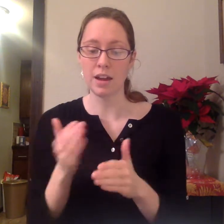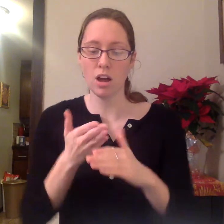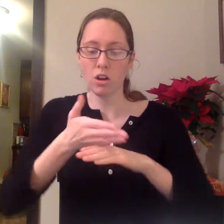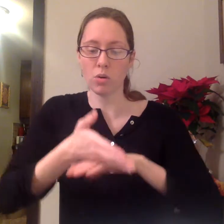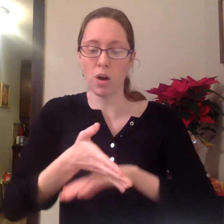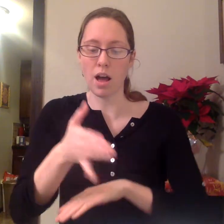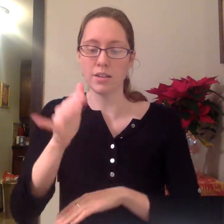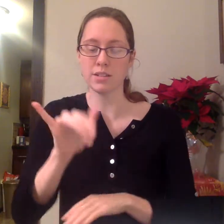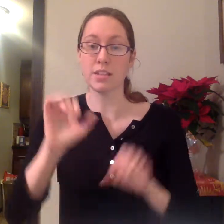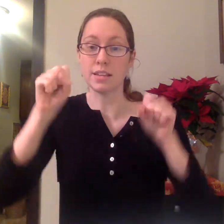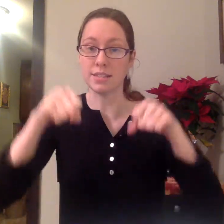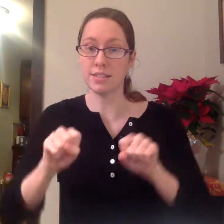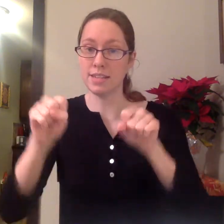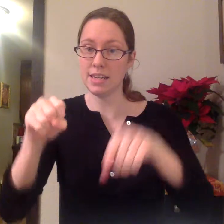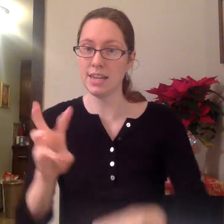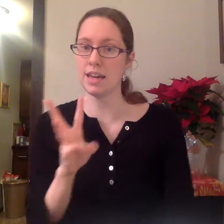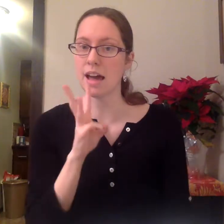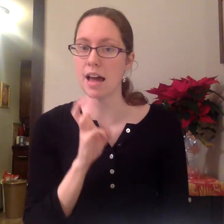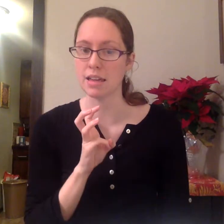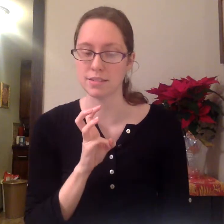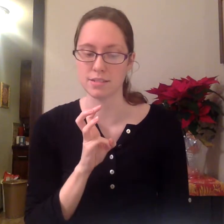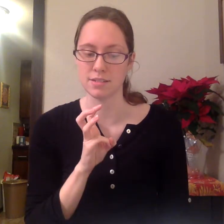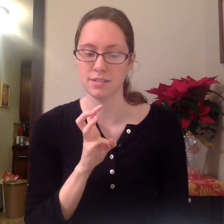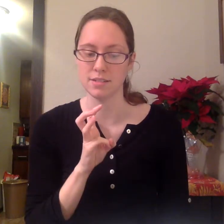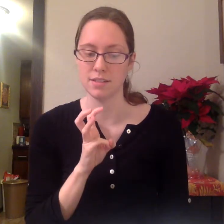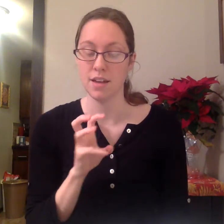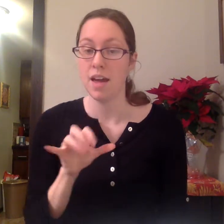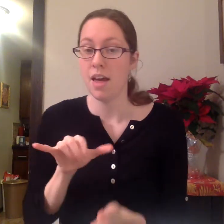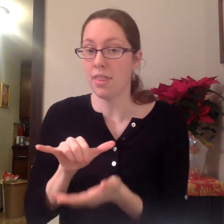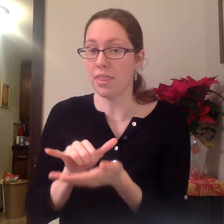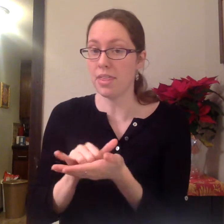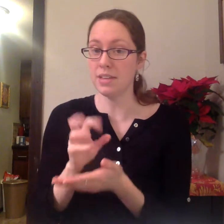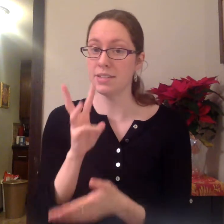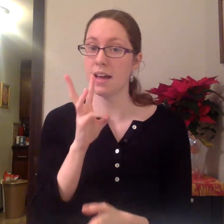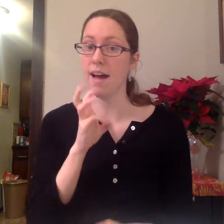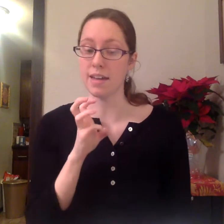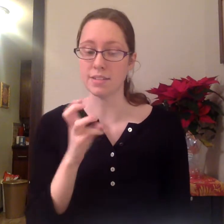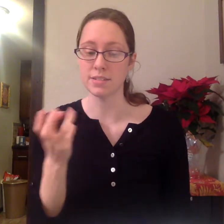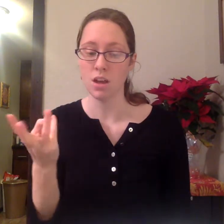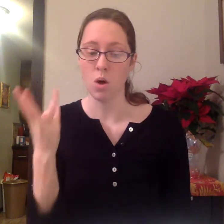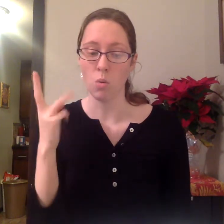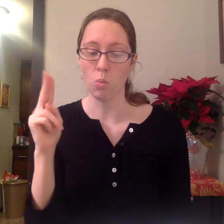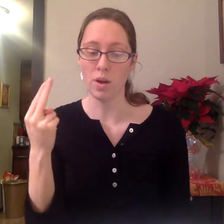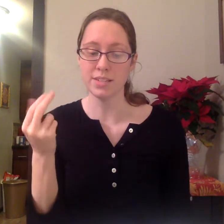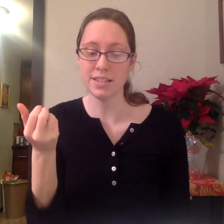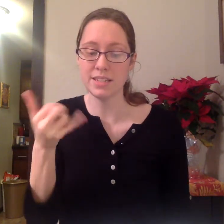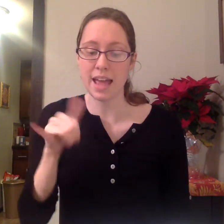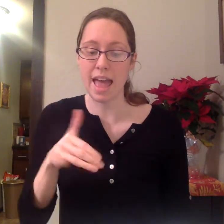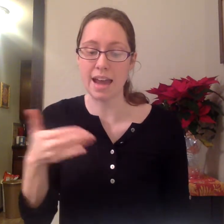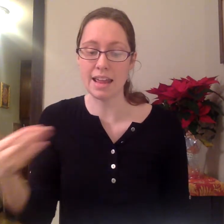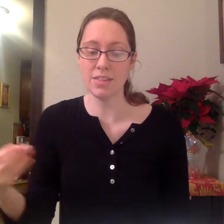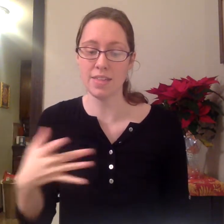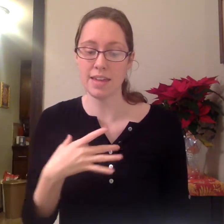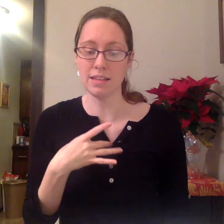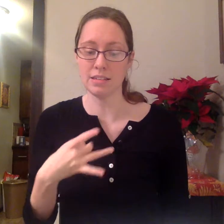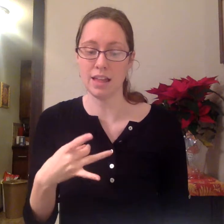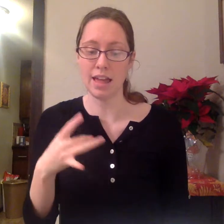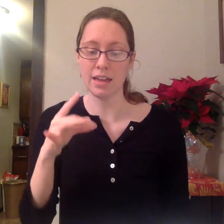across the sea ice. This ice wasn't anything like